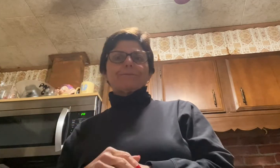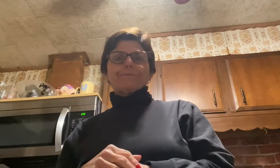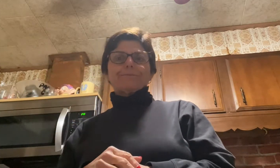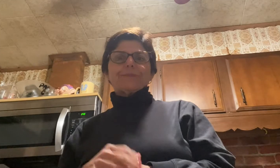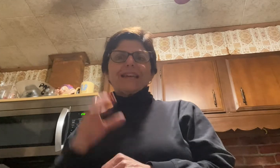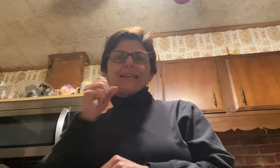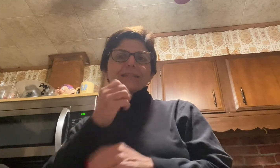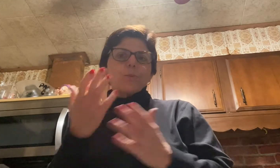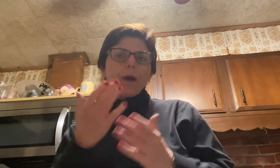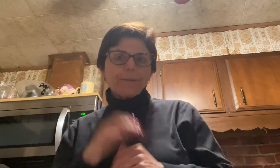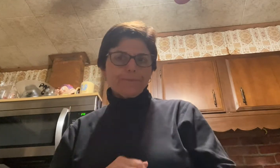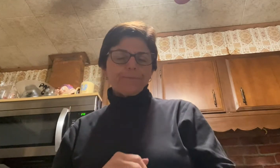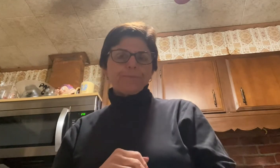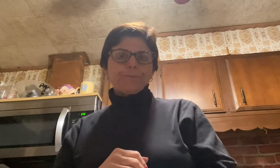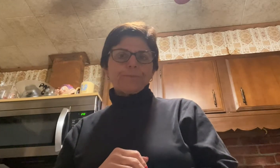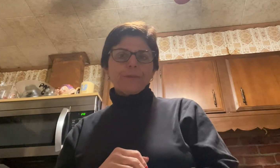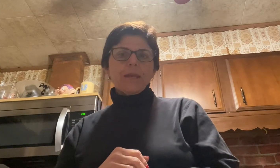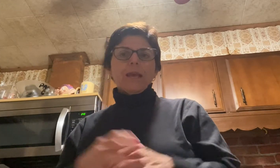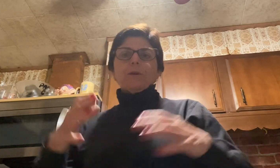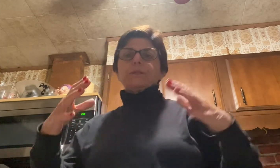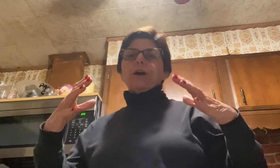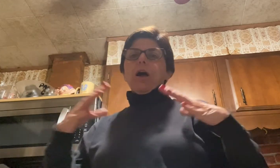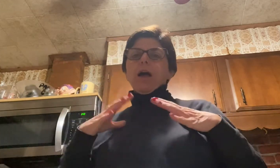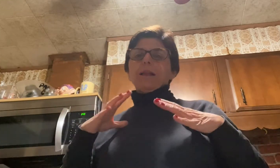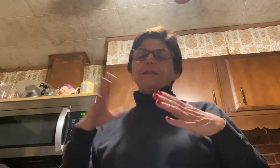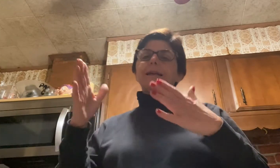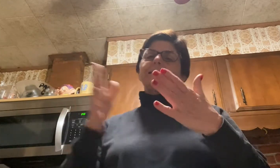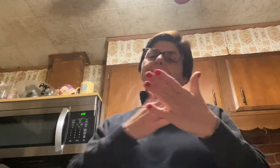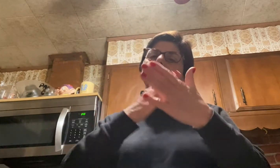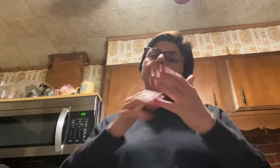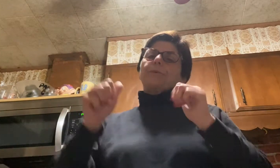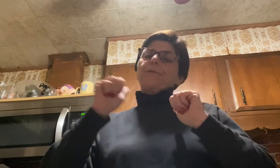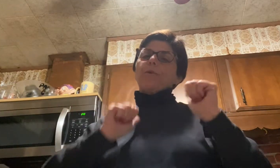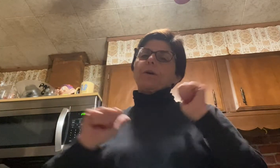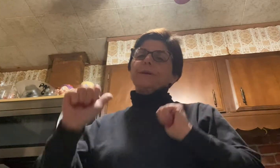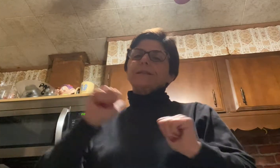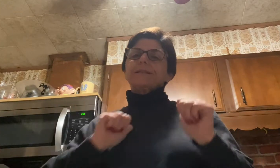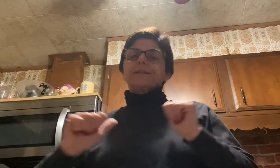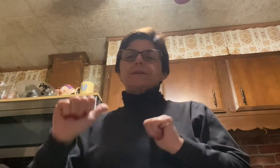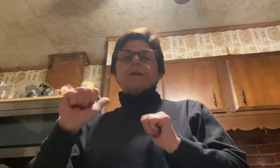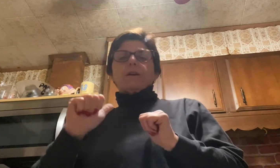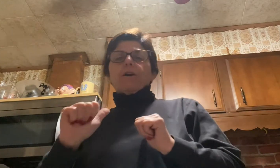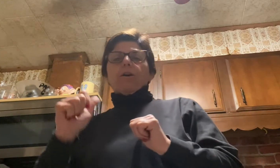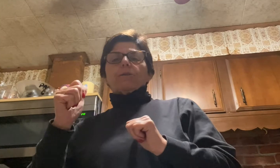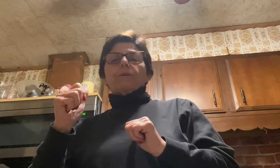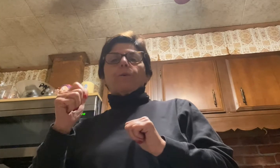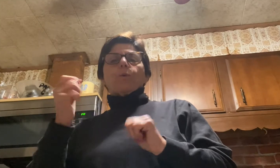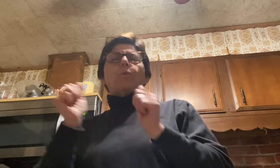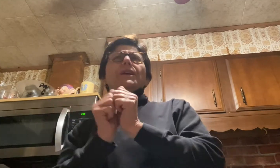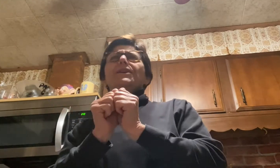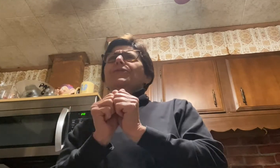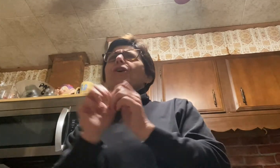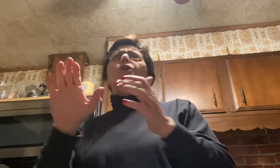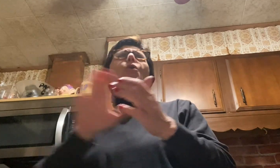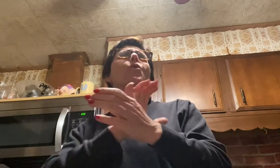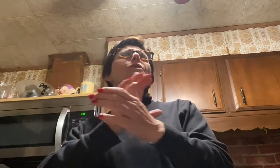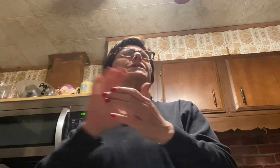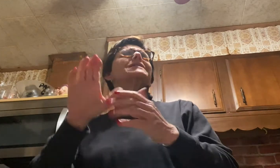guess what? It was a holiday singing performance with a chorus. I